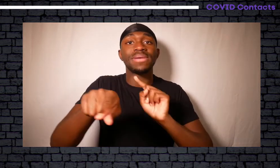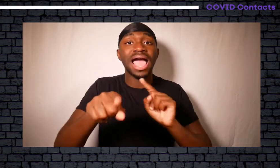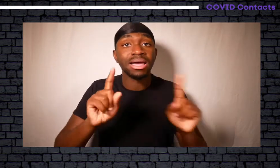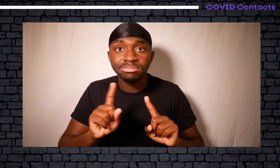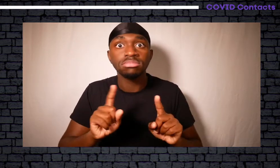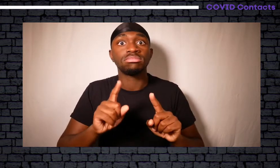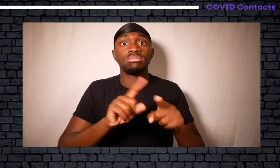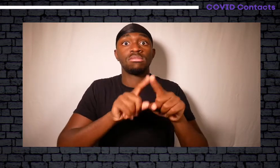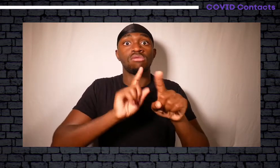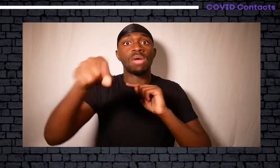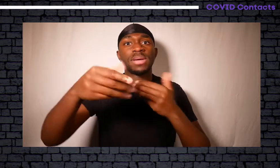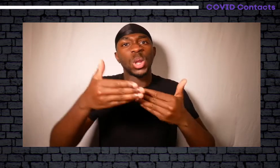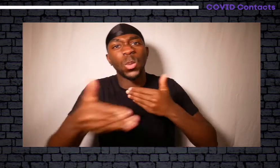within one working day.